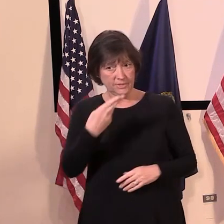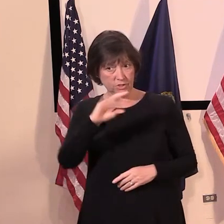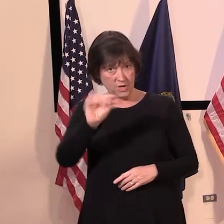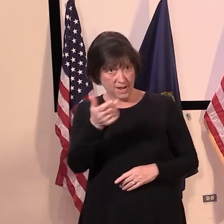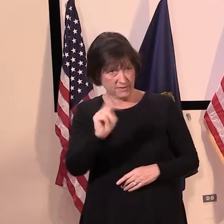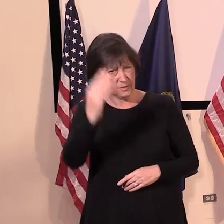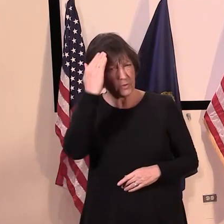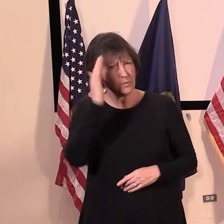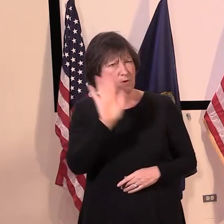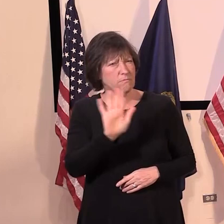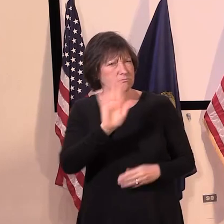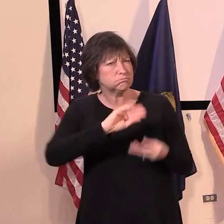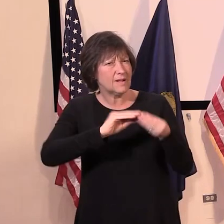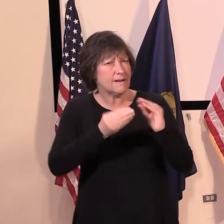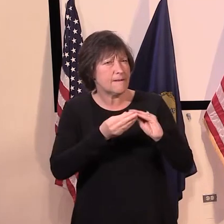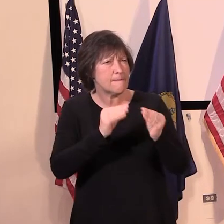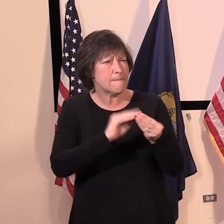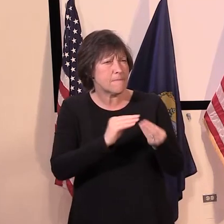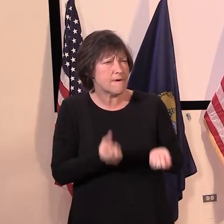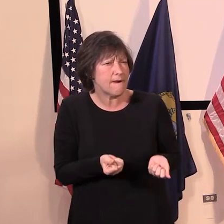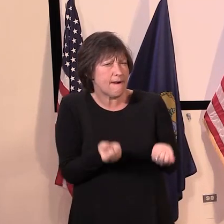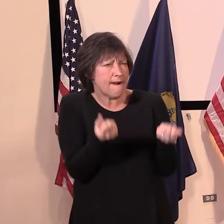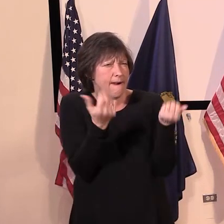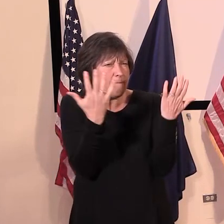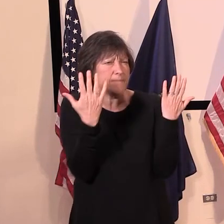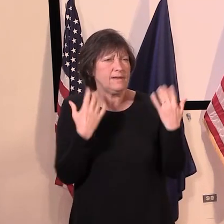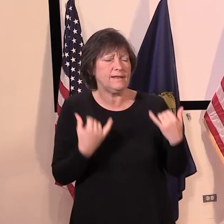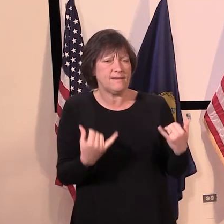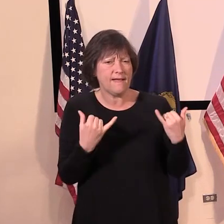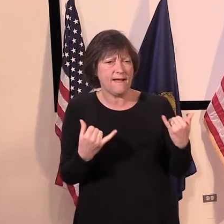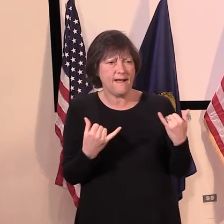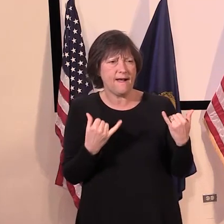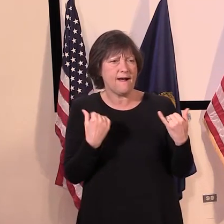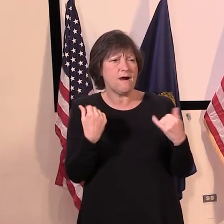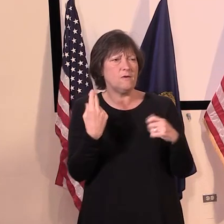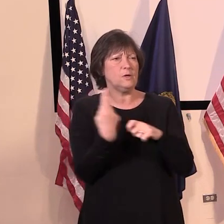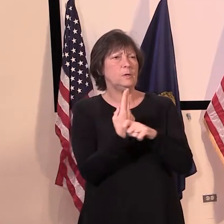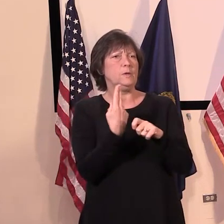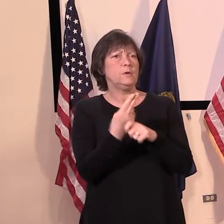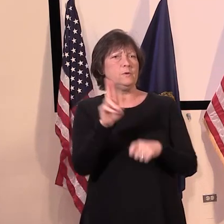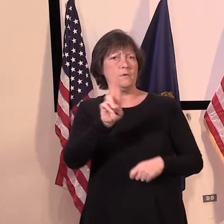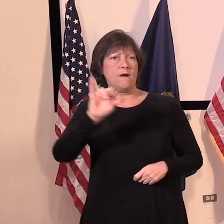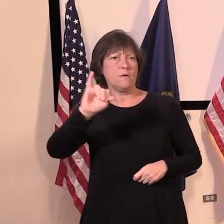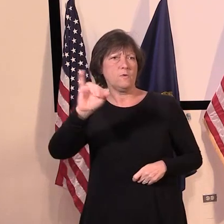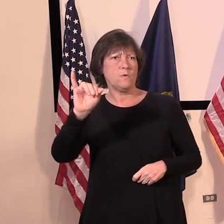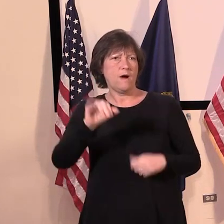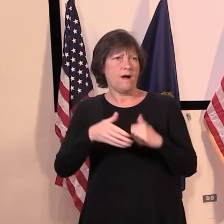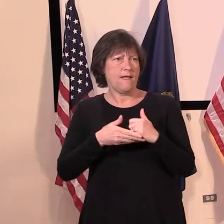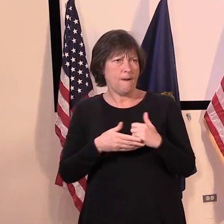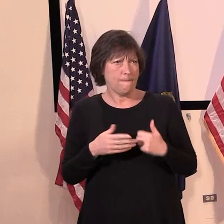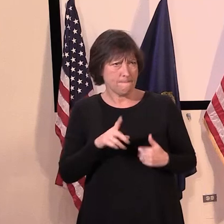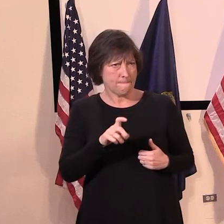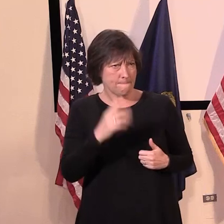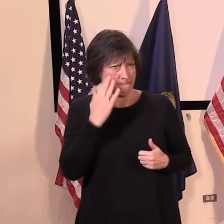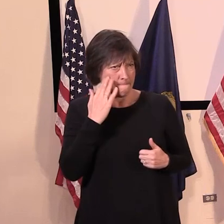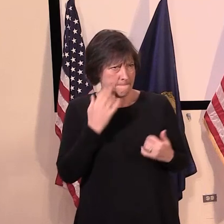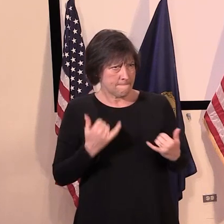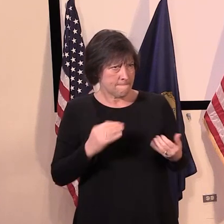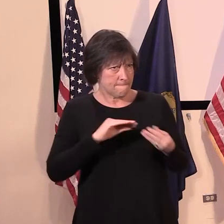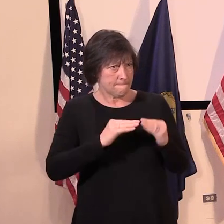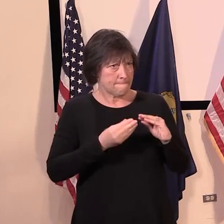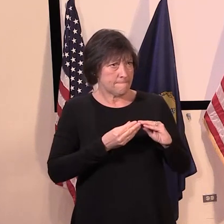figure on how many at this point in time are on unemployment or assistance at this point?